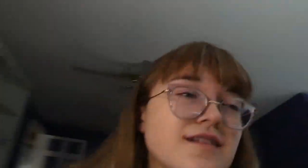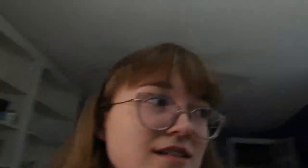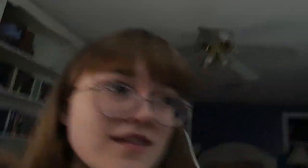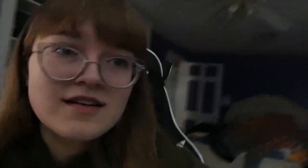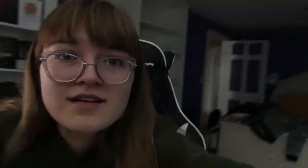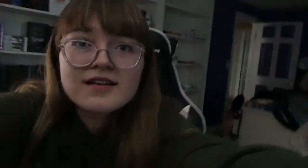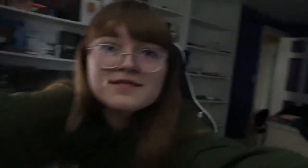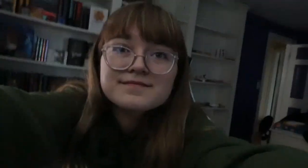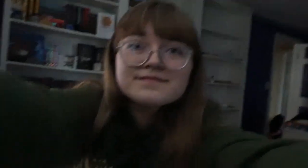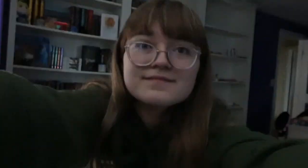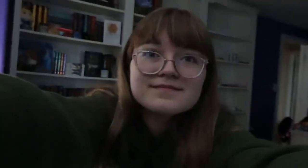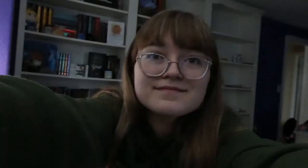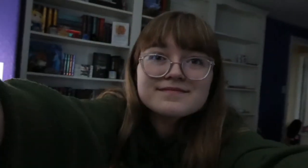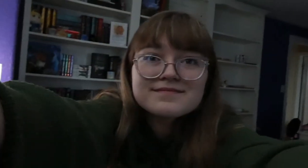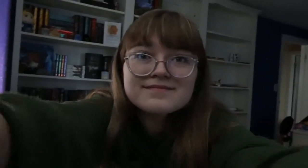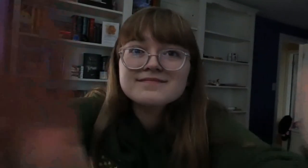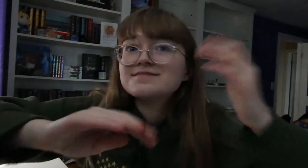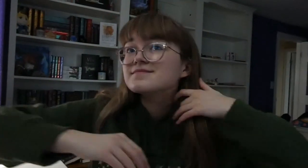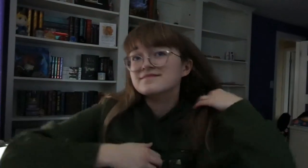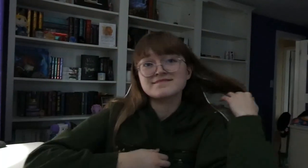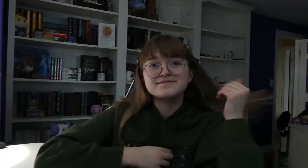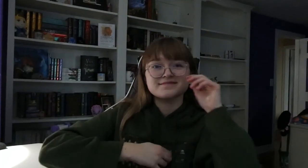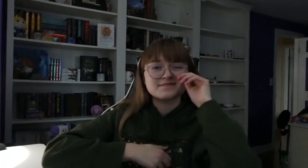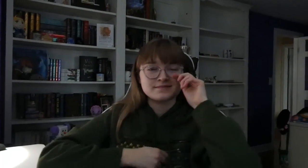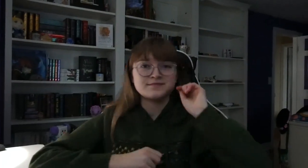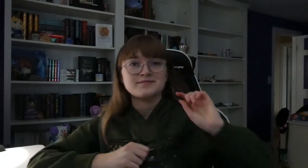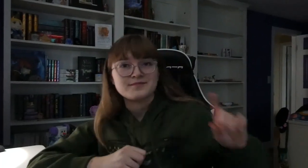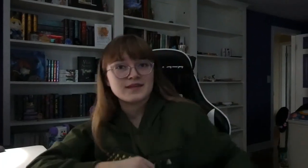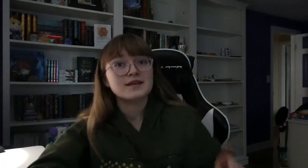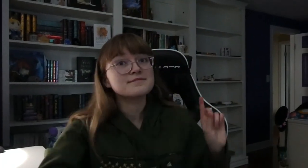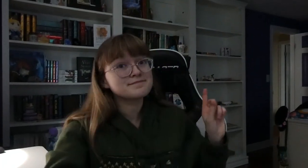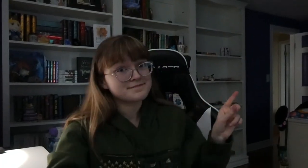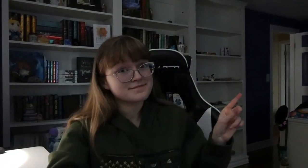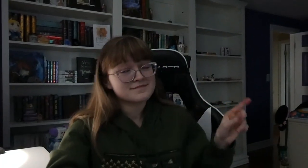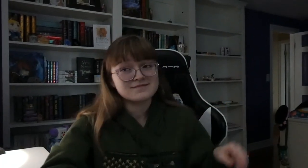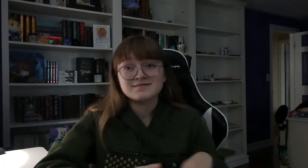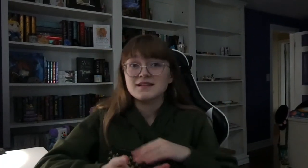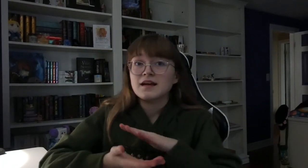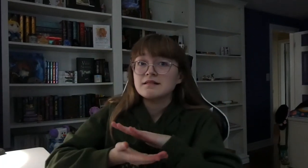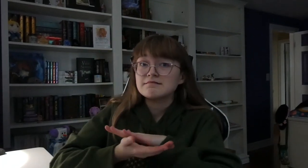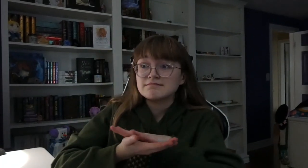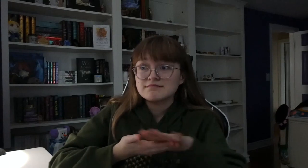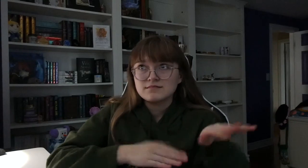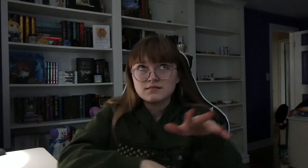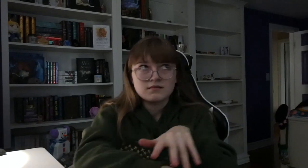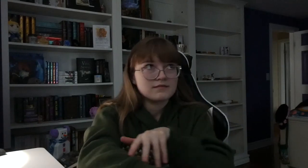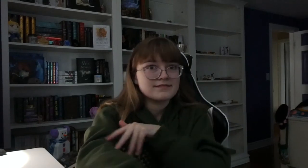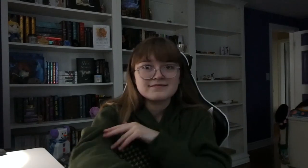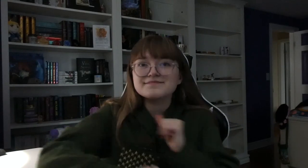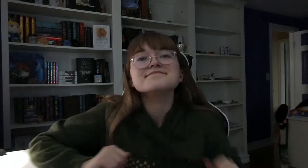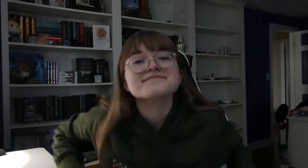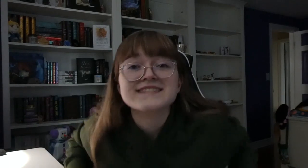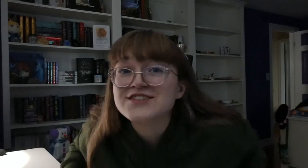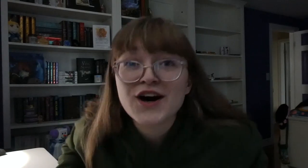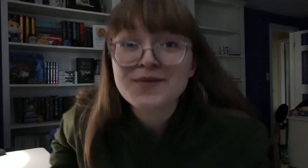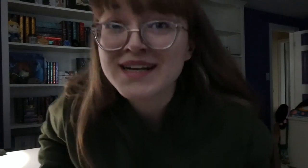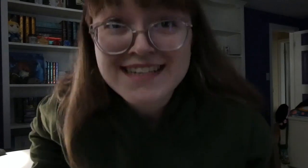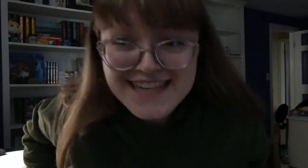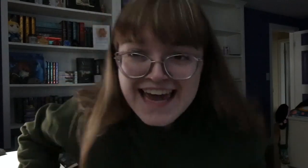that's all I wanted to say.